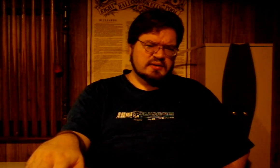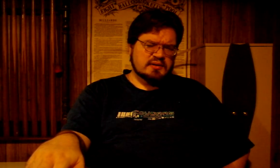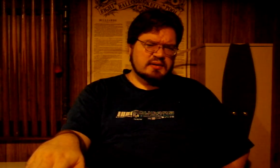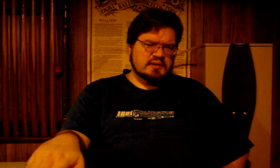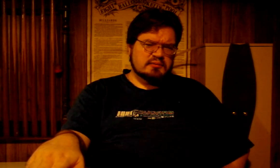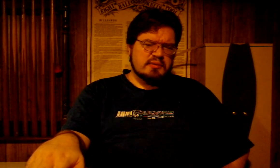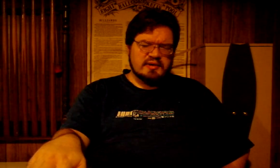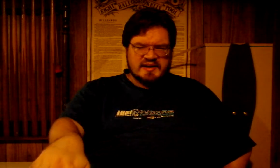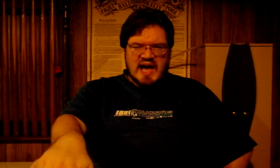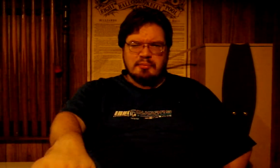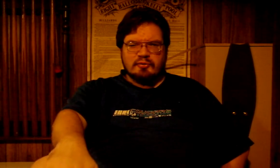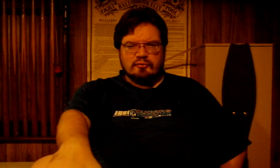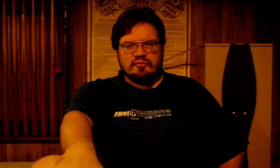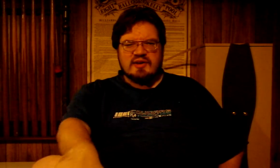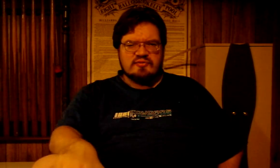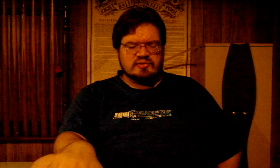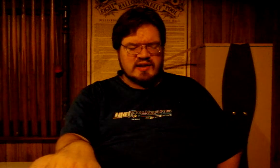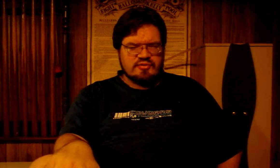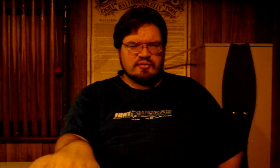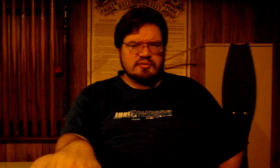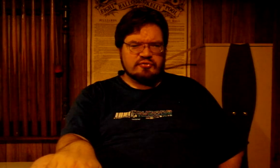Maybe a capital-free philanthropist.